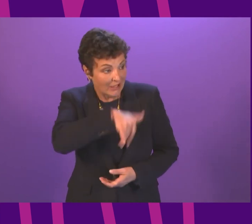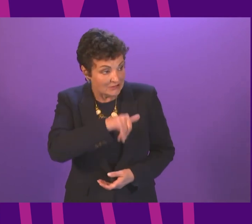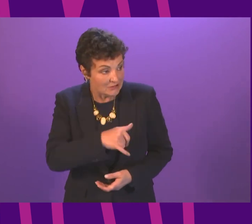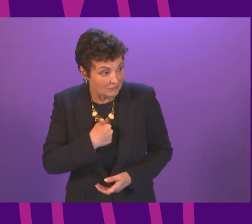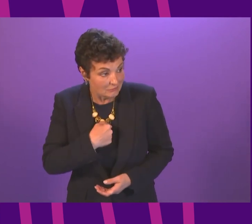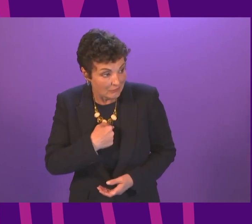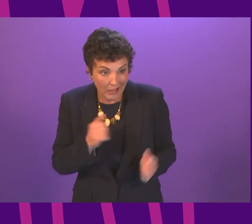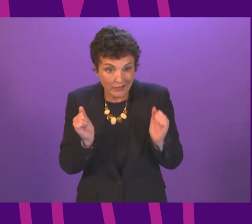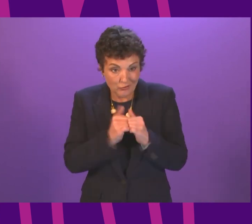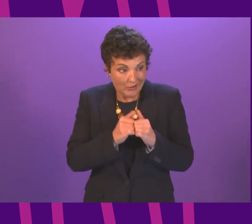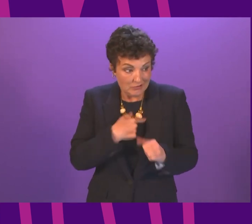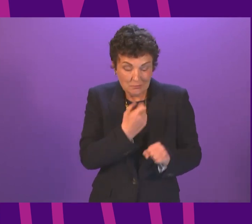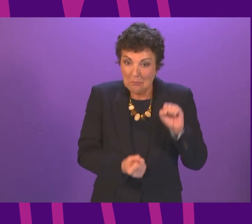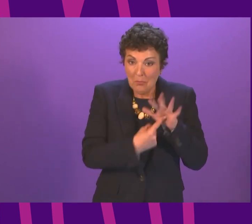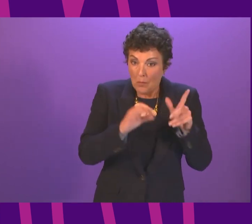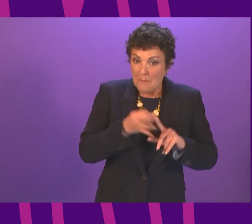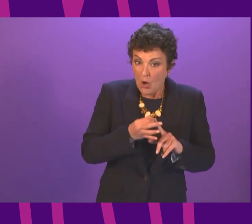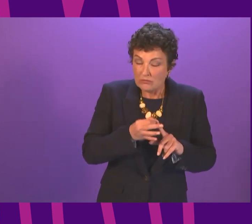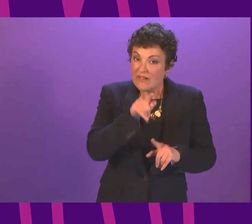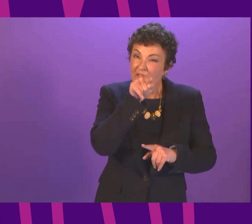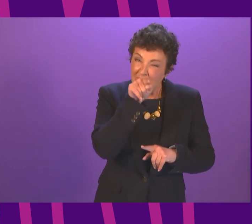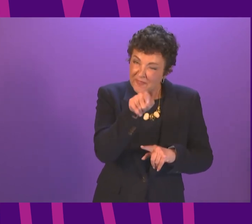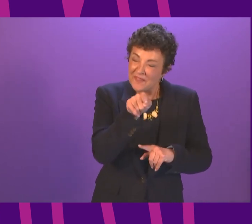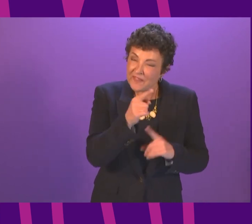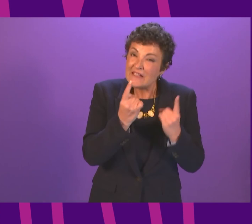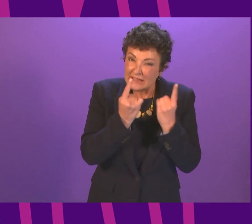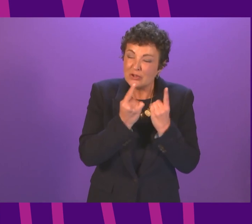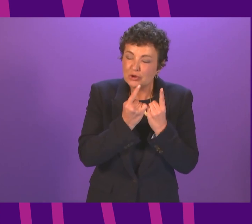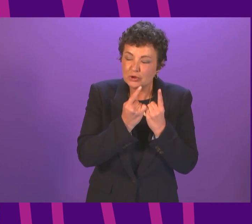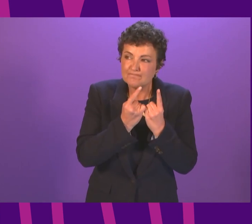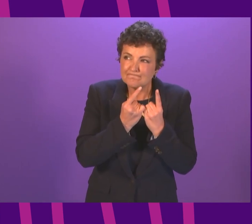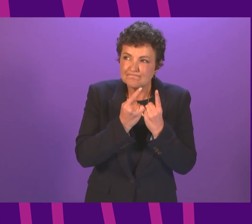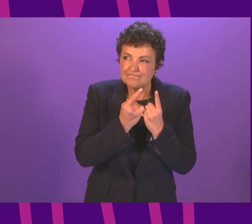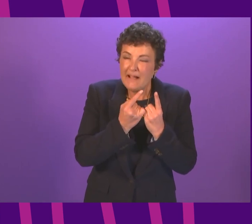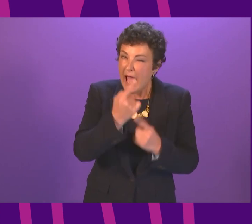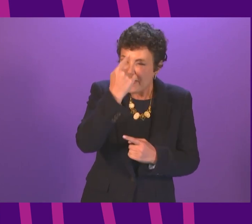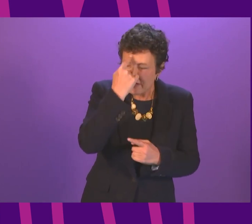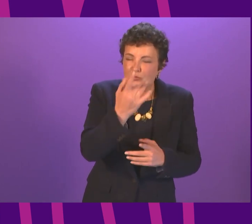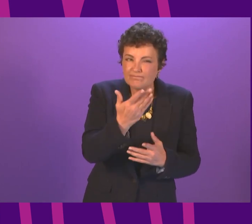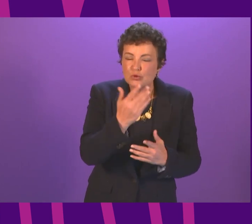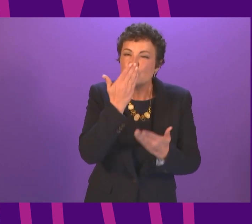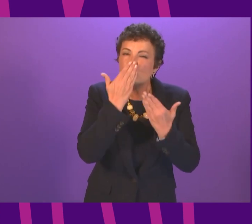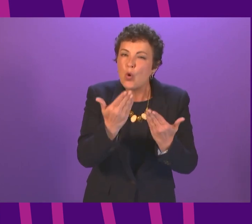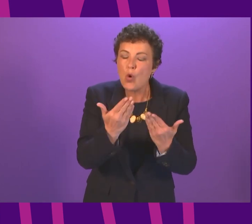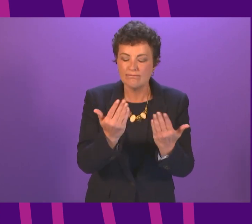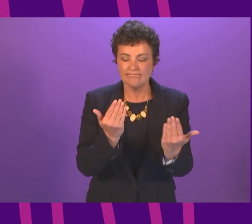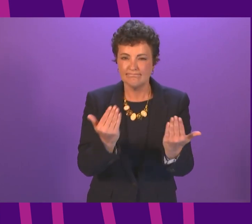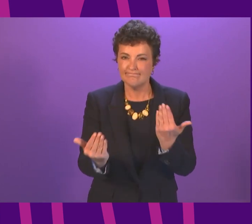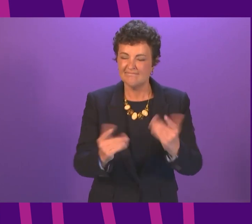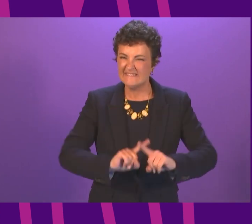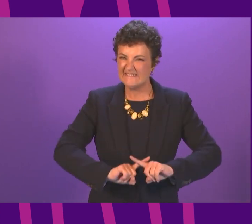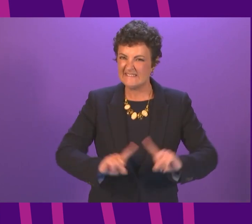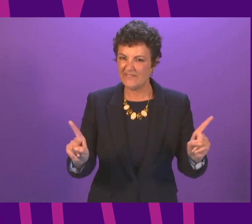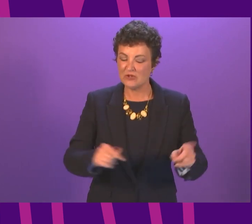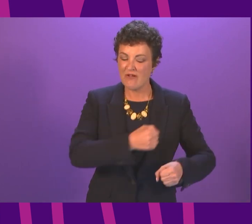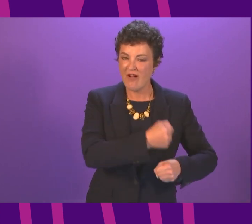important point. And actually this issue shows, I think quite starkly, the difference between our two governments and